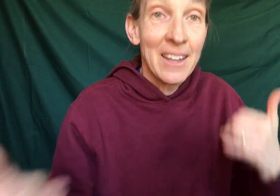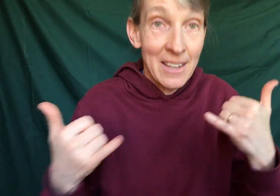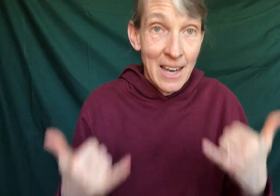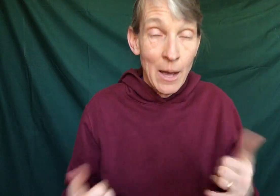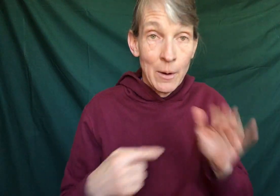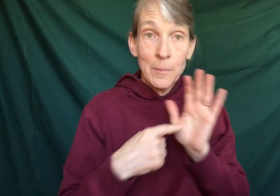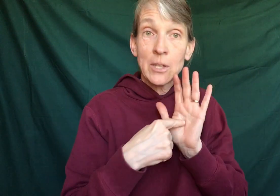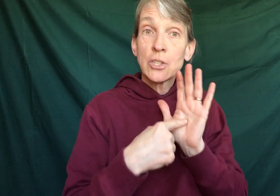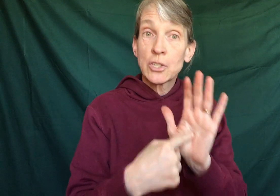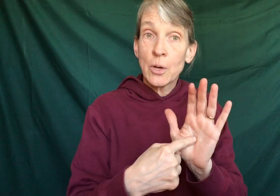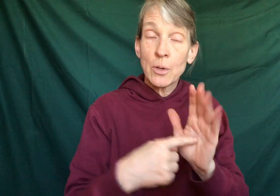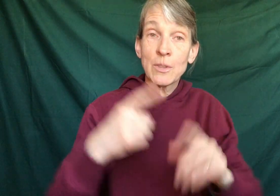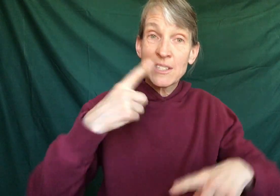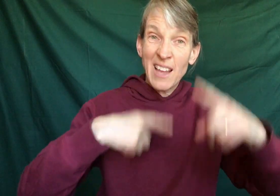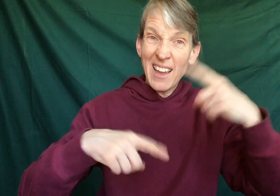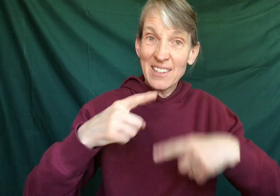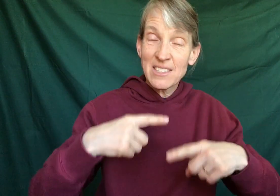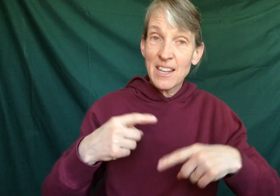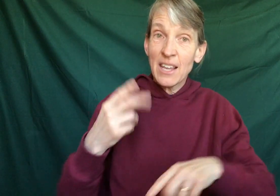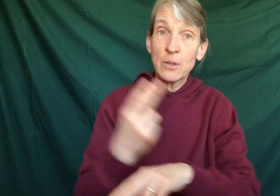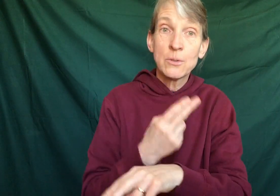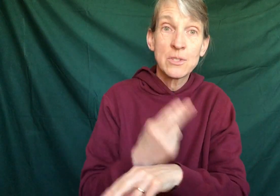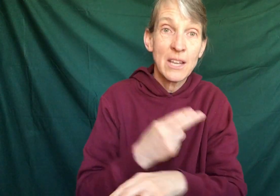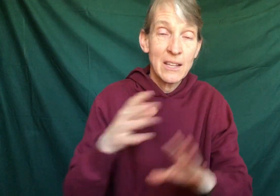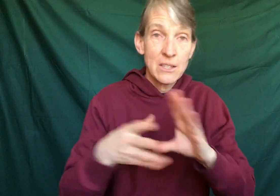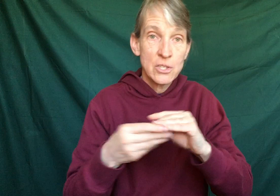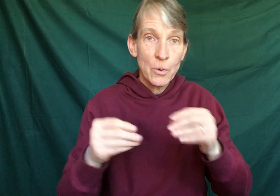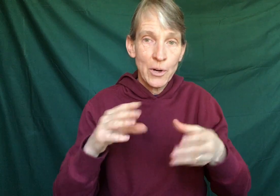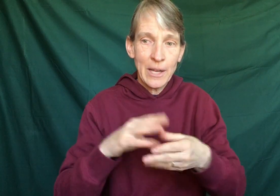Now I'm going to show you the signs that I used in the story.